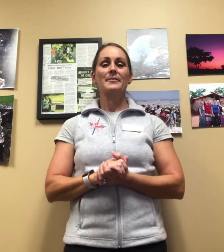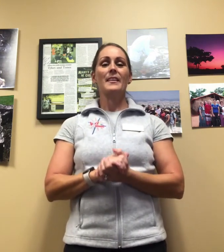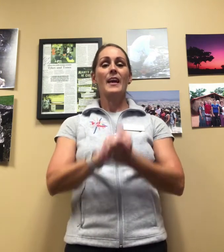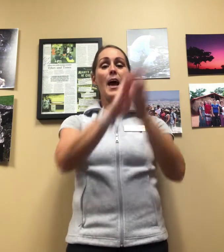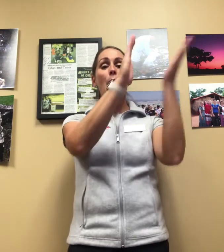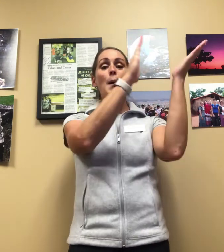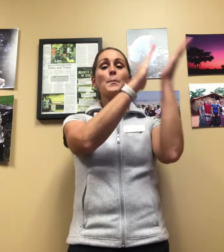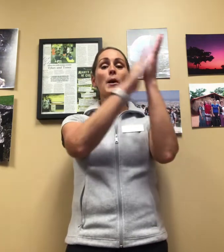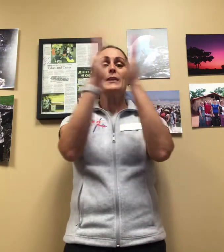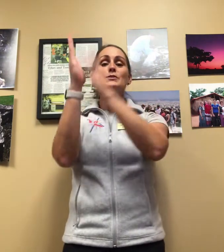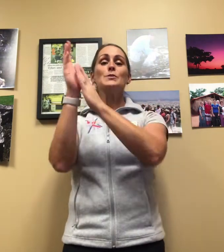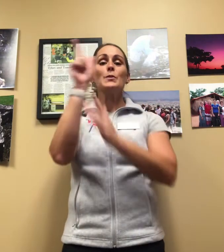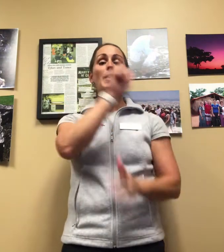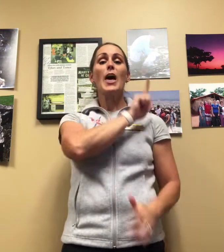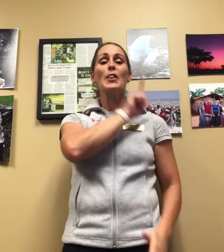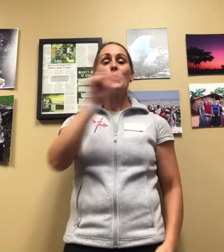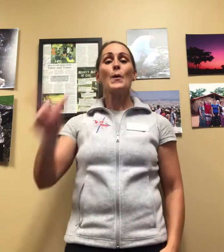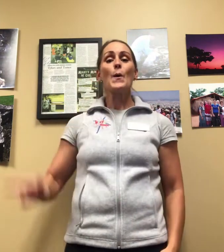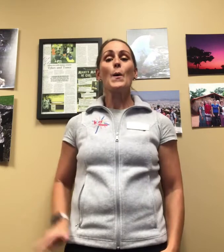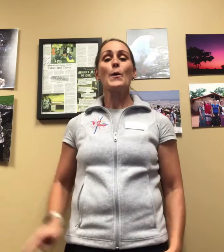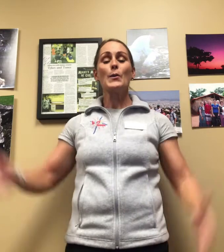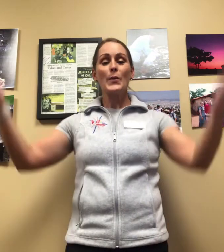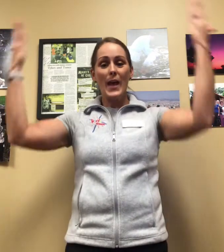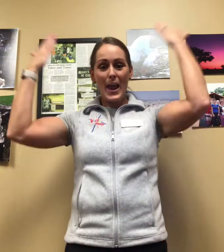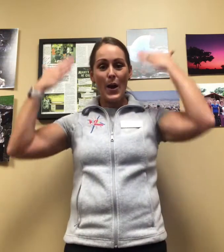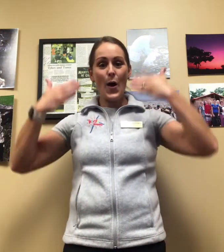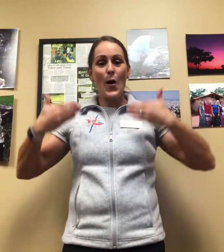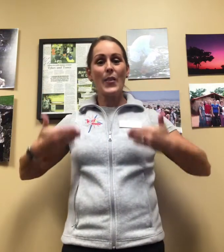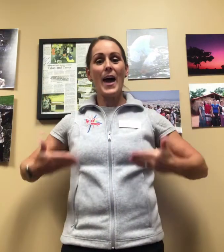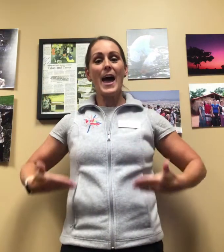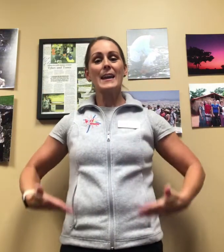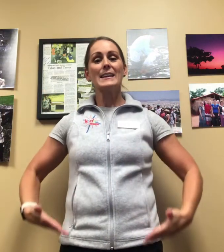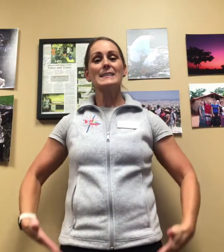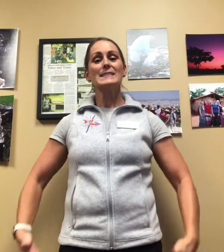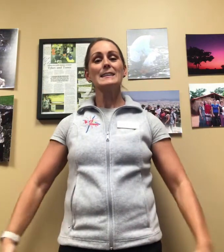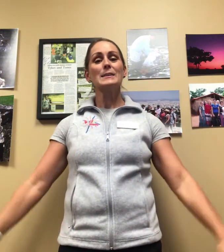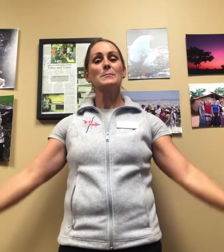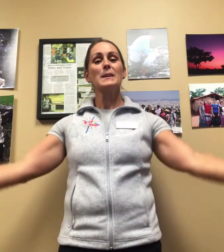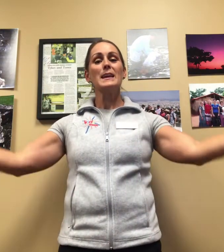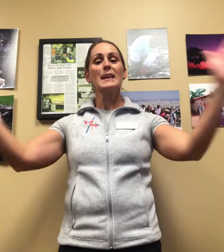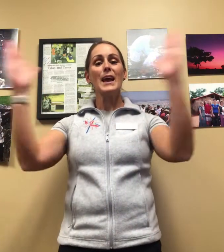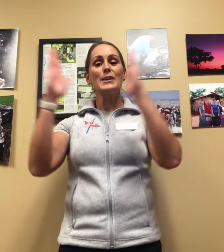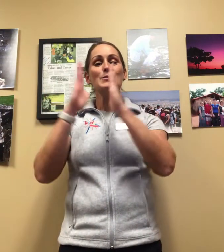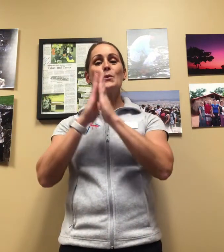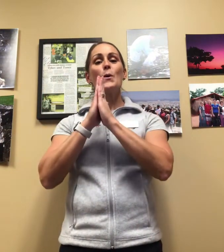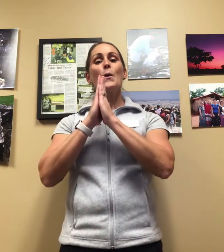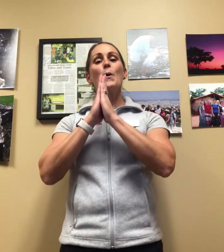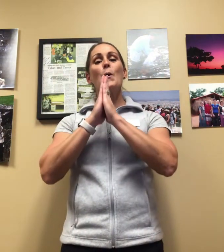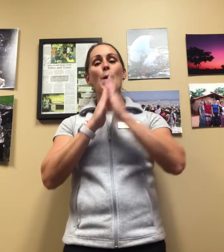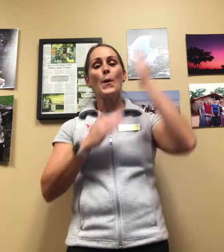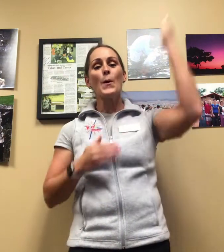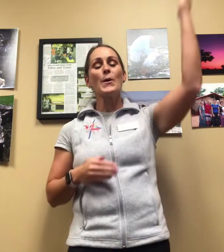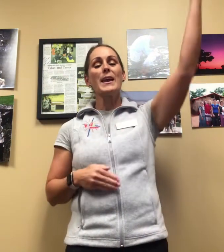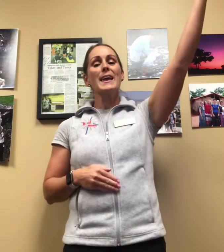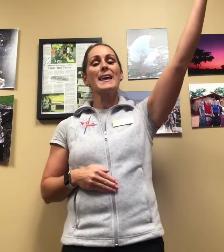Praise to the Lord, all that has in me adorned